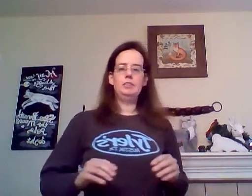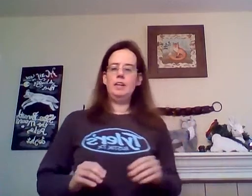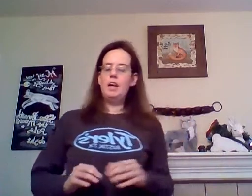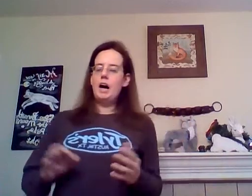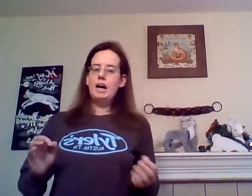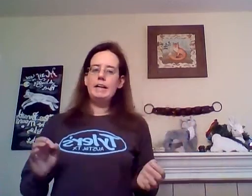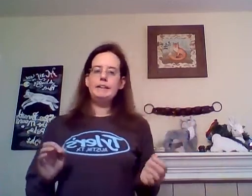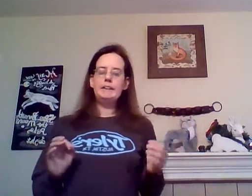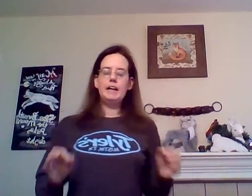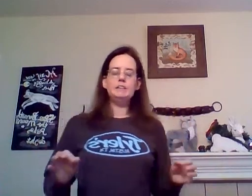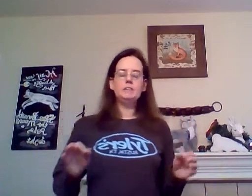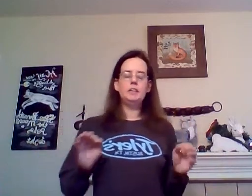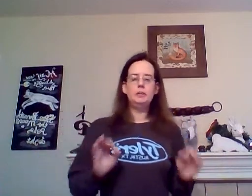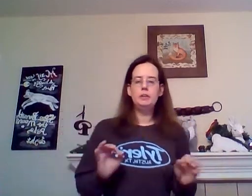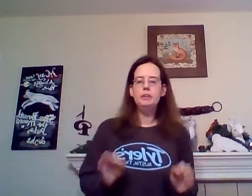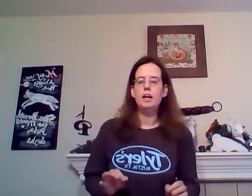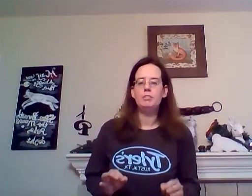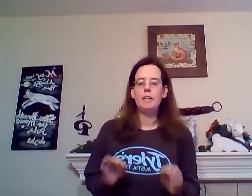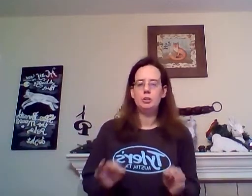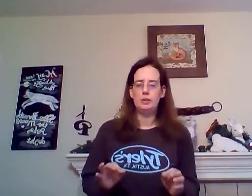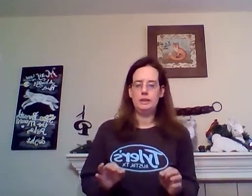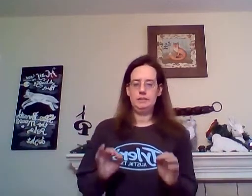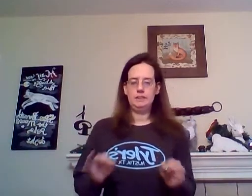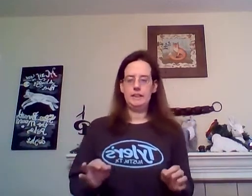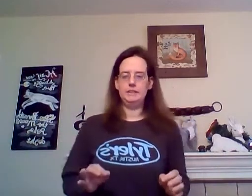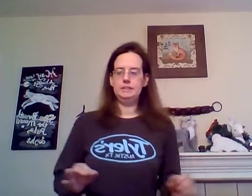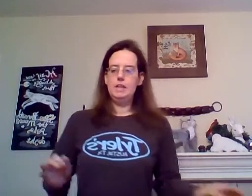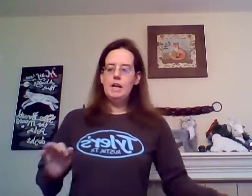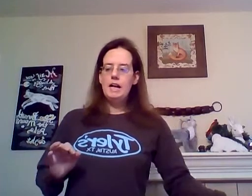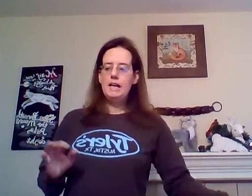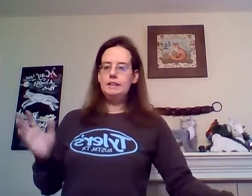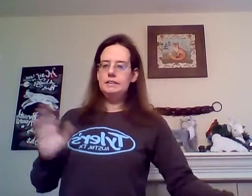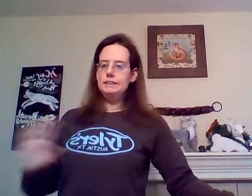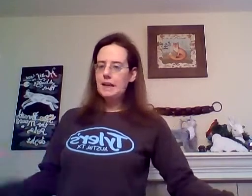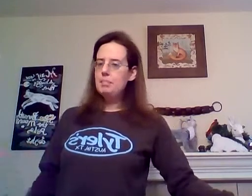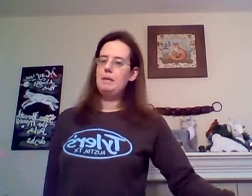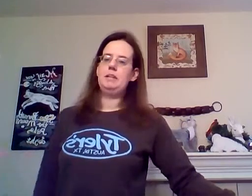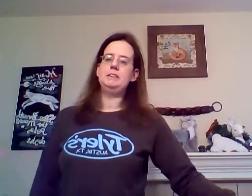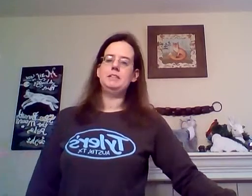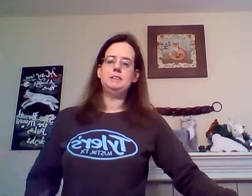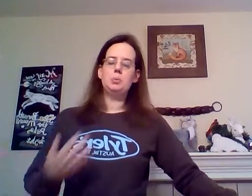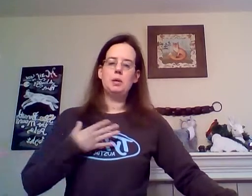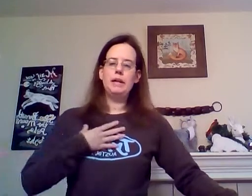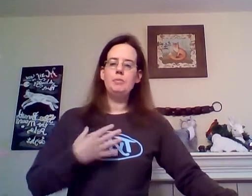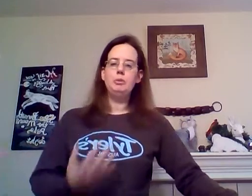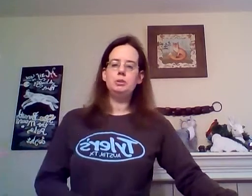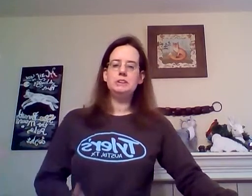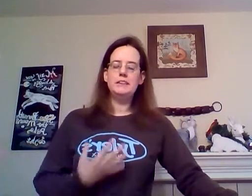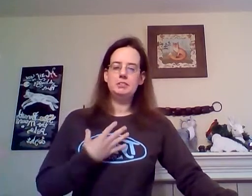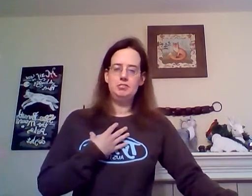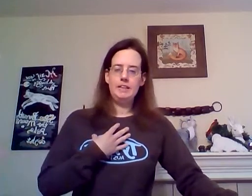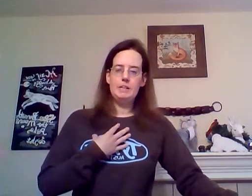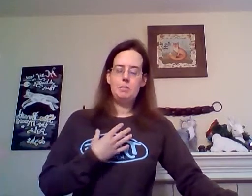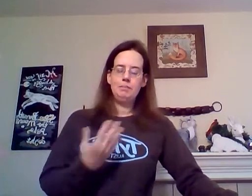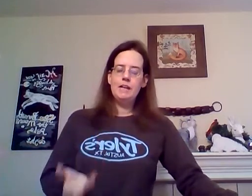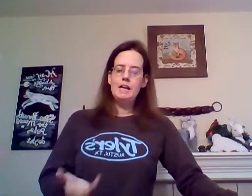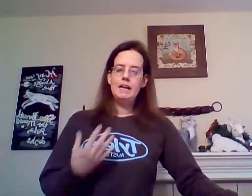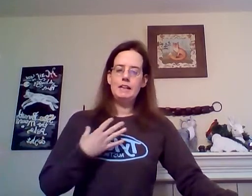i cannot tell you enough how great this guy is and he's not paying me to say this don't worry i'm doing this as a fan and